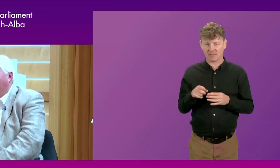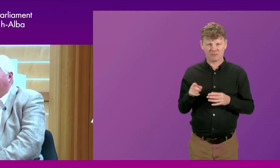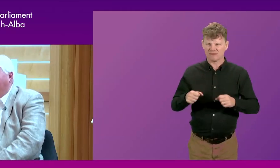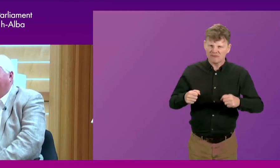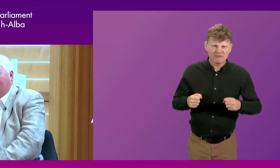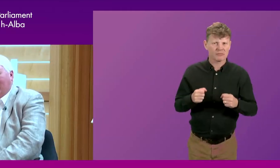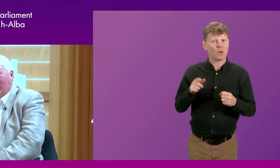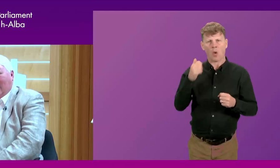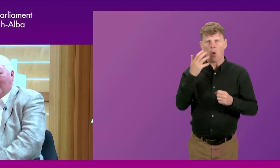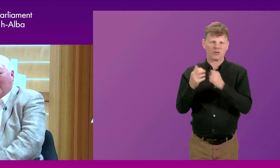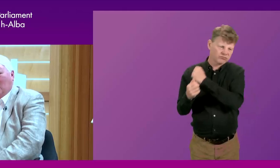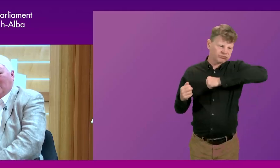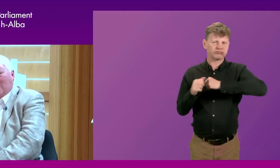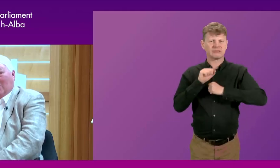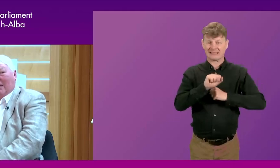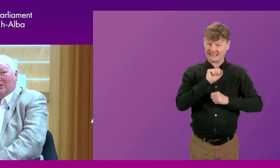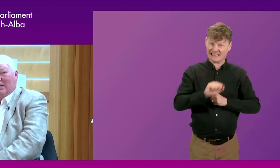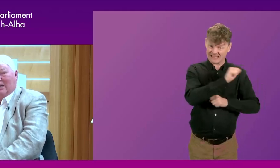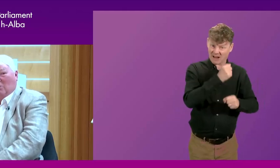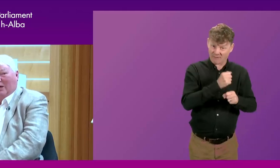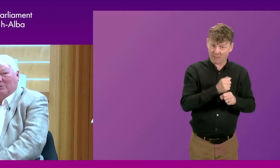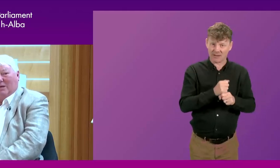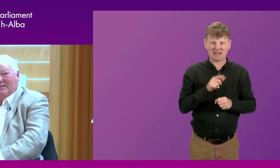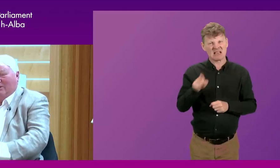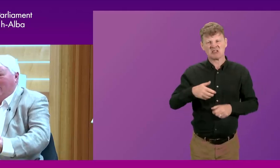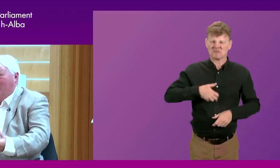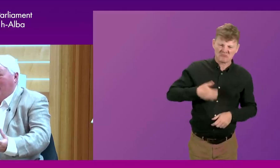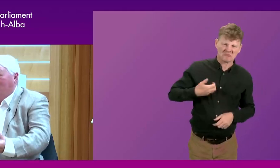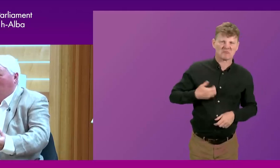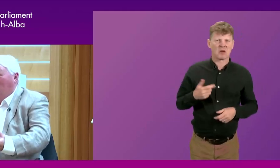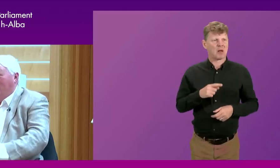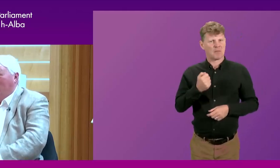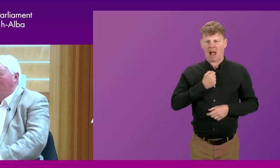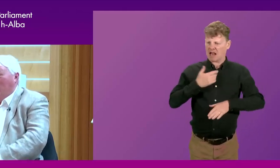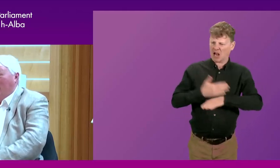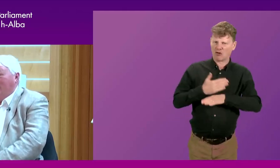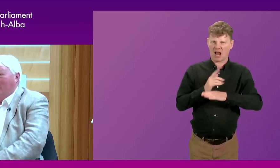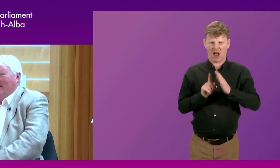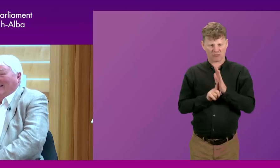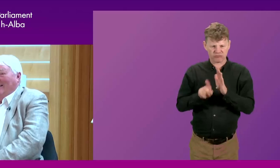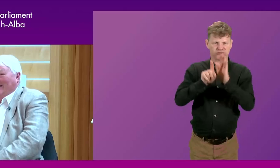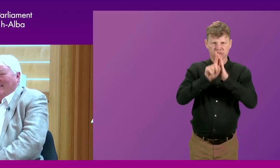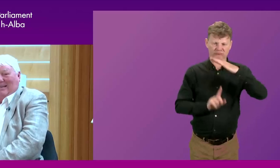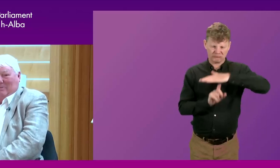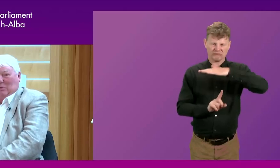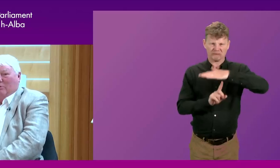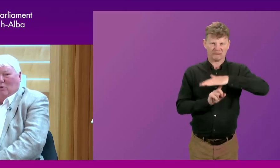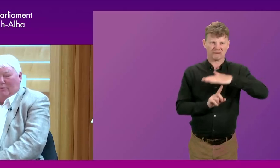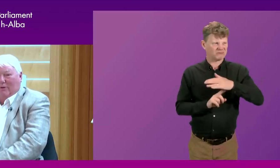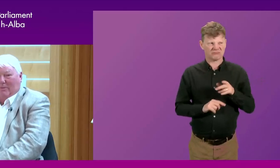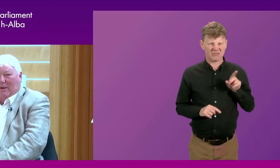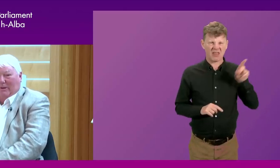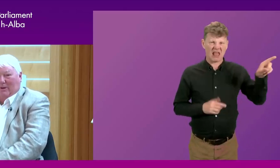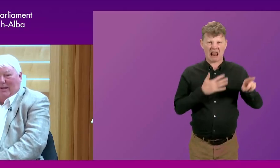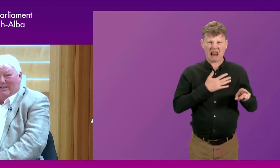rebelling against his government. And he bemoaned to me on one occasion, you know, why is his career being stalled? Why is he going nowhere? And I said, well, they tend to like people who